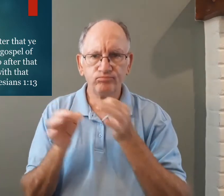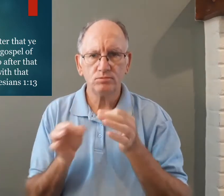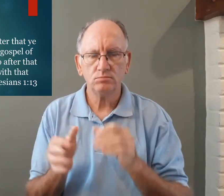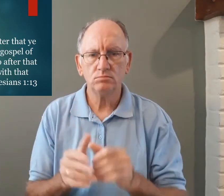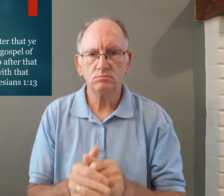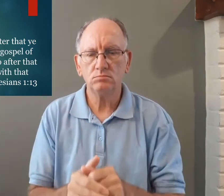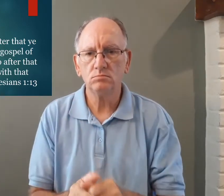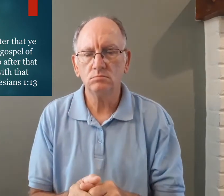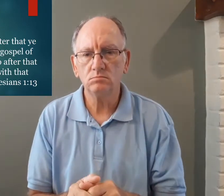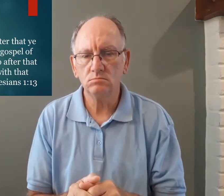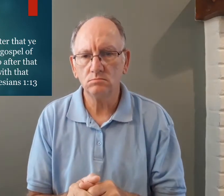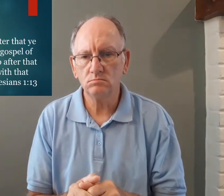it explains that in this verse